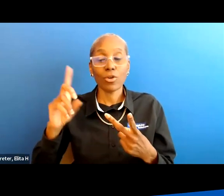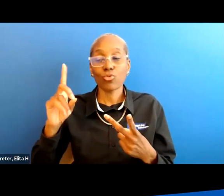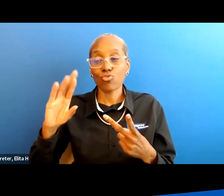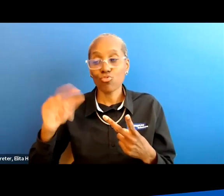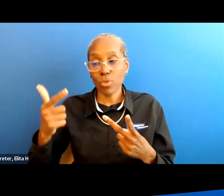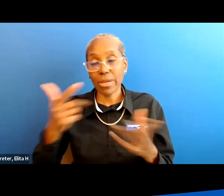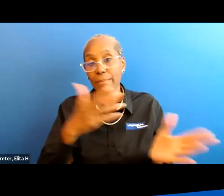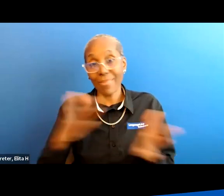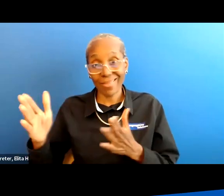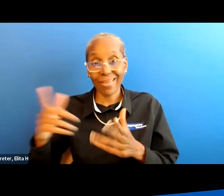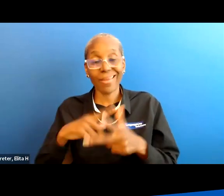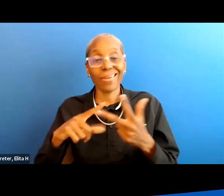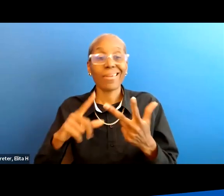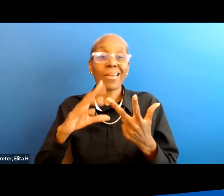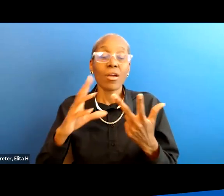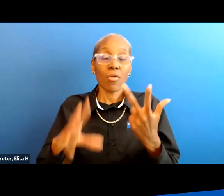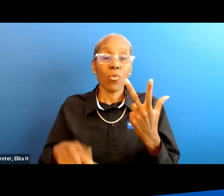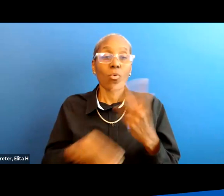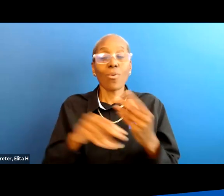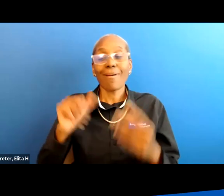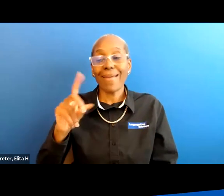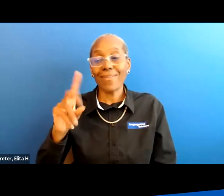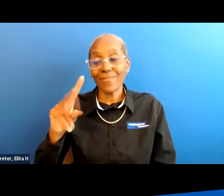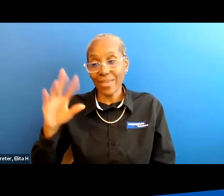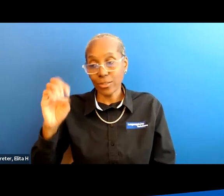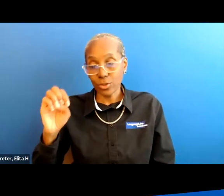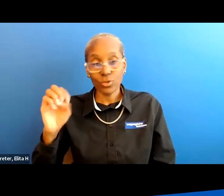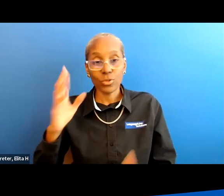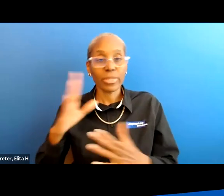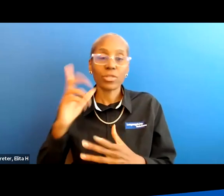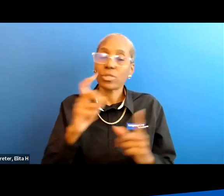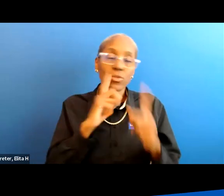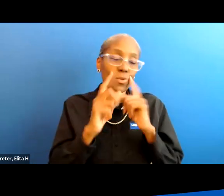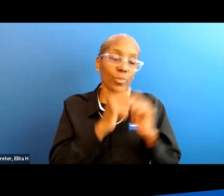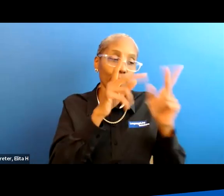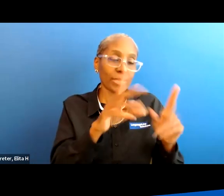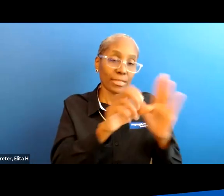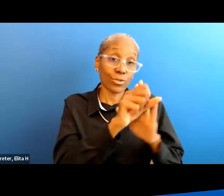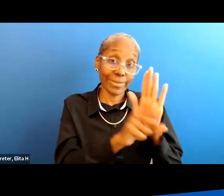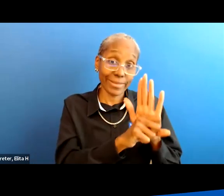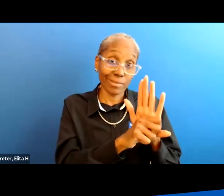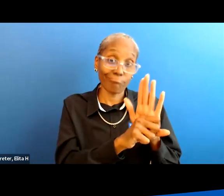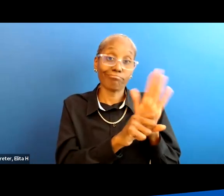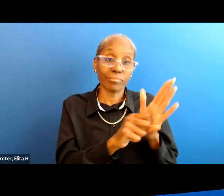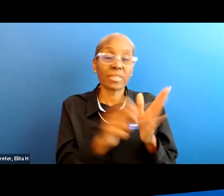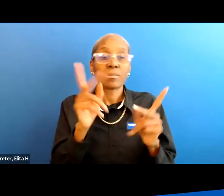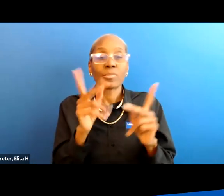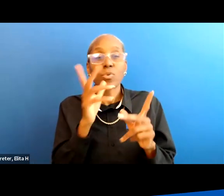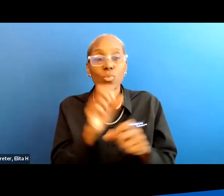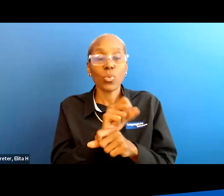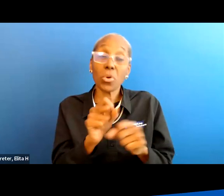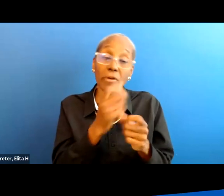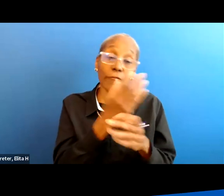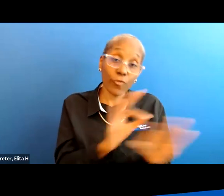you need to um talk to someone in your uh state there are people that will work for